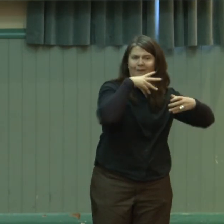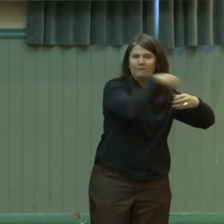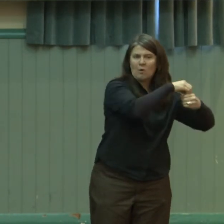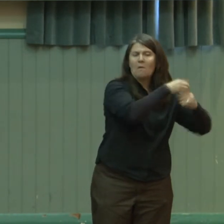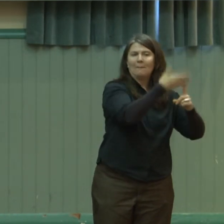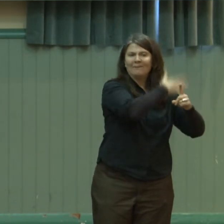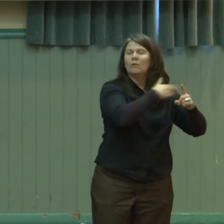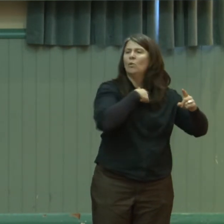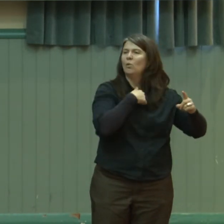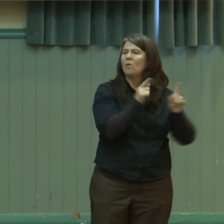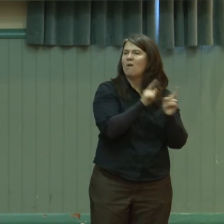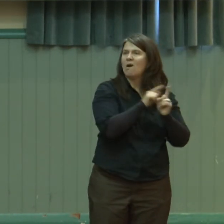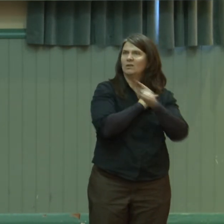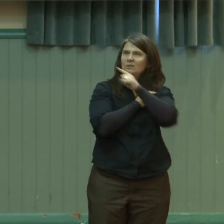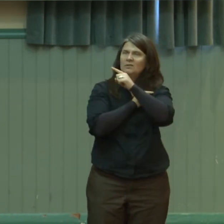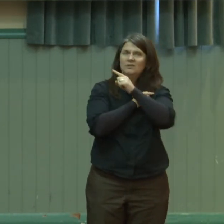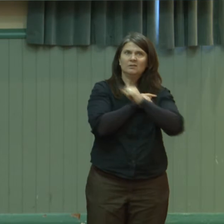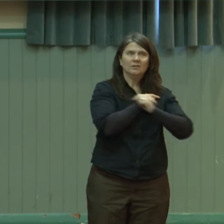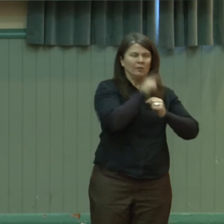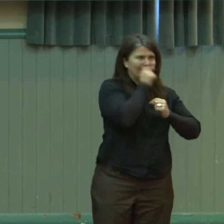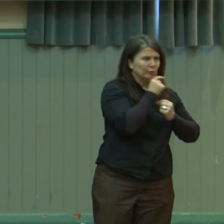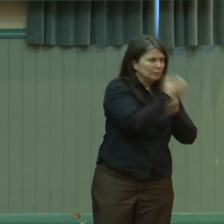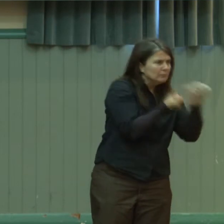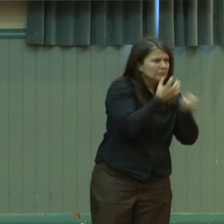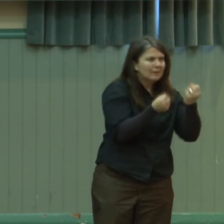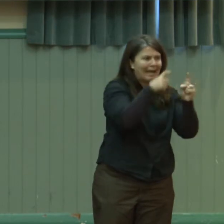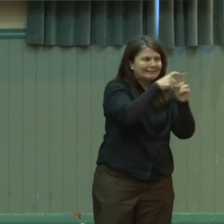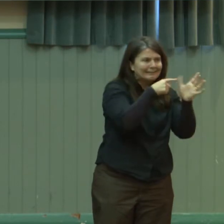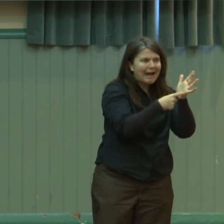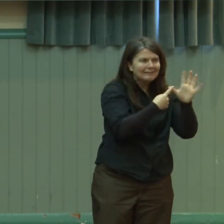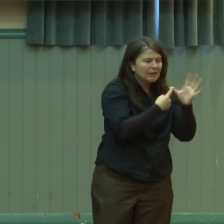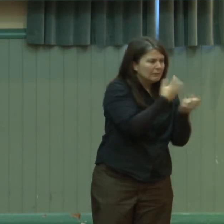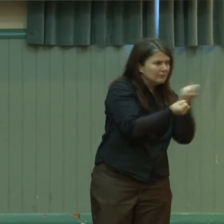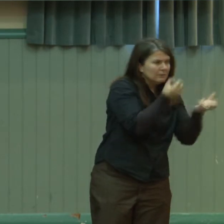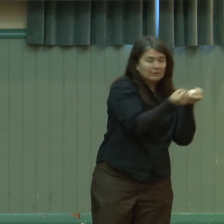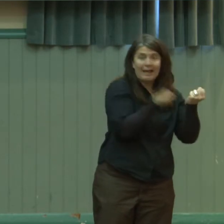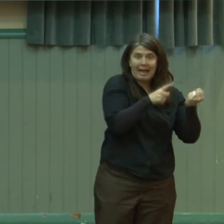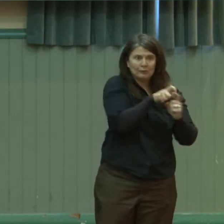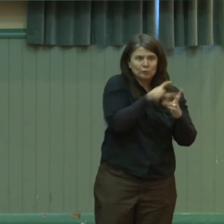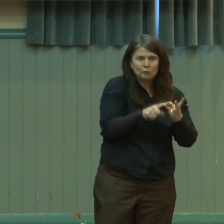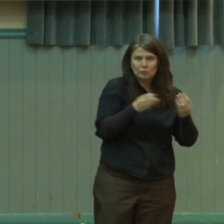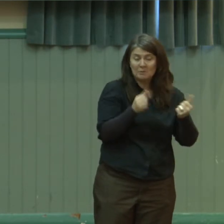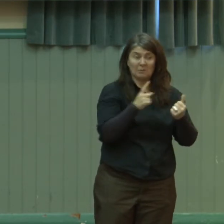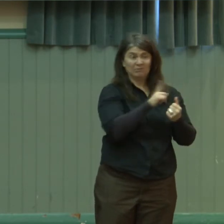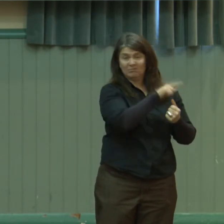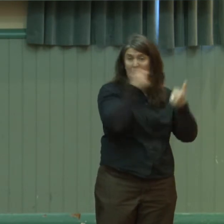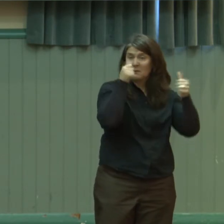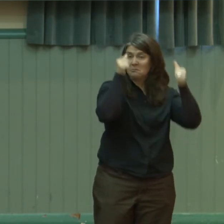concentration of both data and also then the opportunity to do something, but they've done it. And I'll leave Barry to talk about